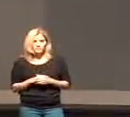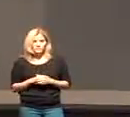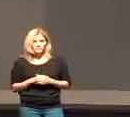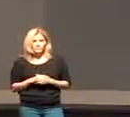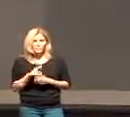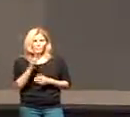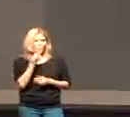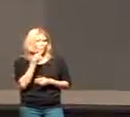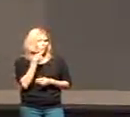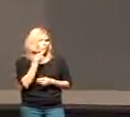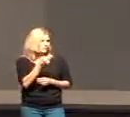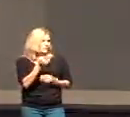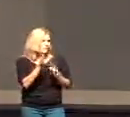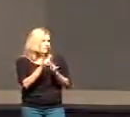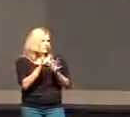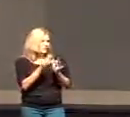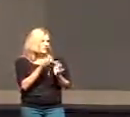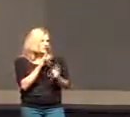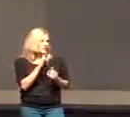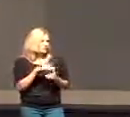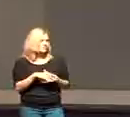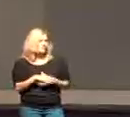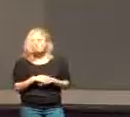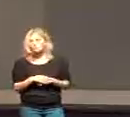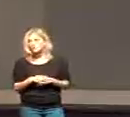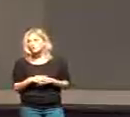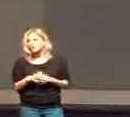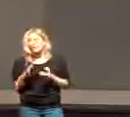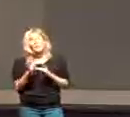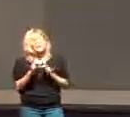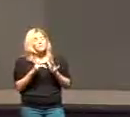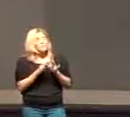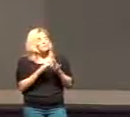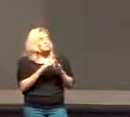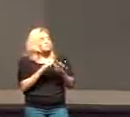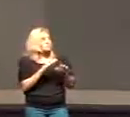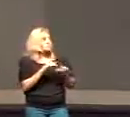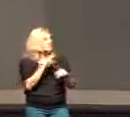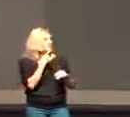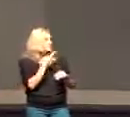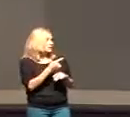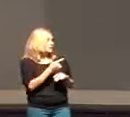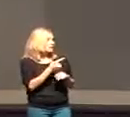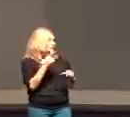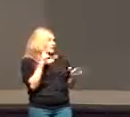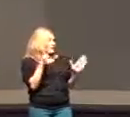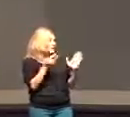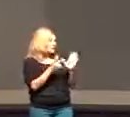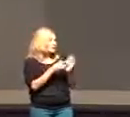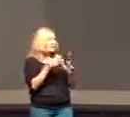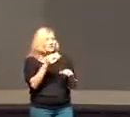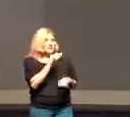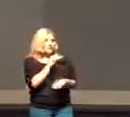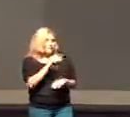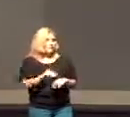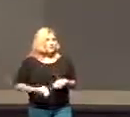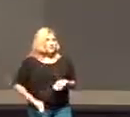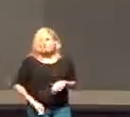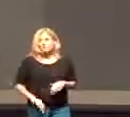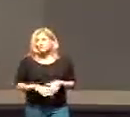who do you say he is the bible calls us to acknowledge that he is messiah